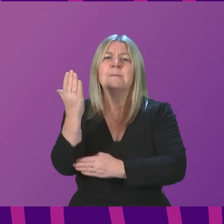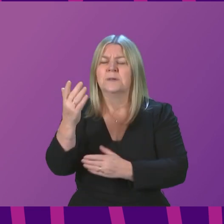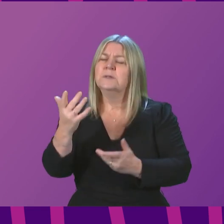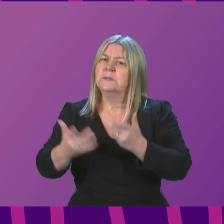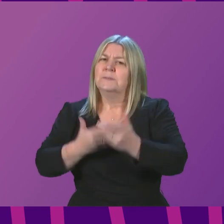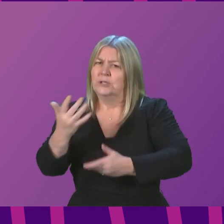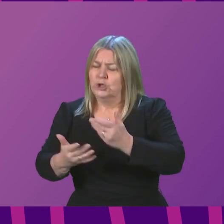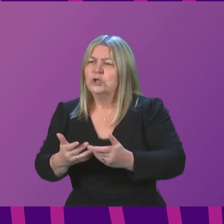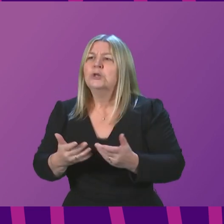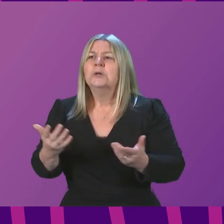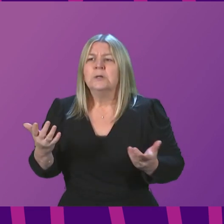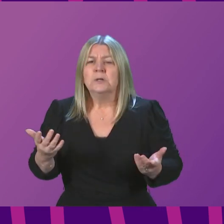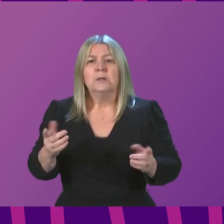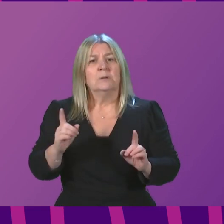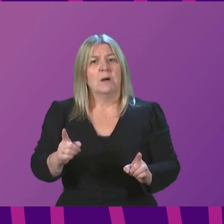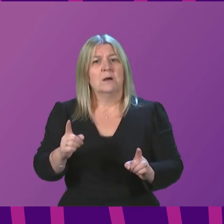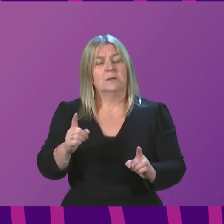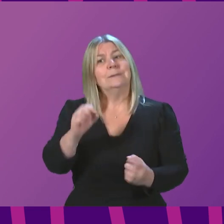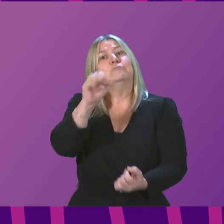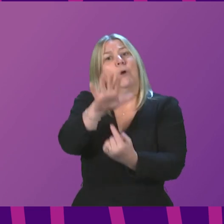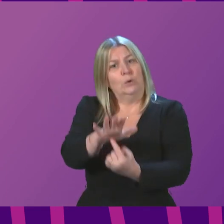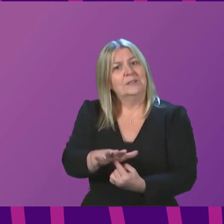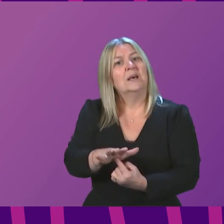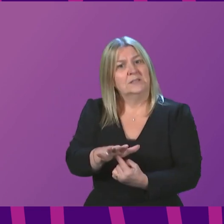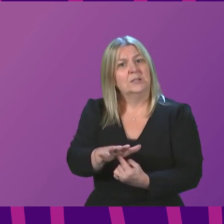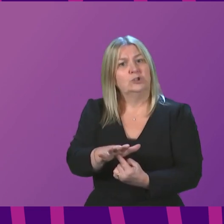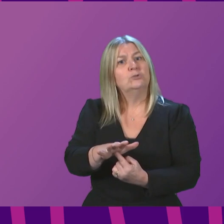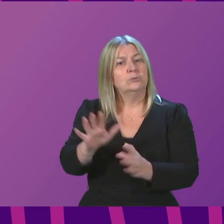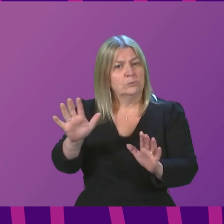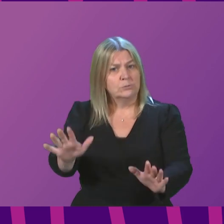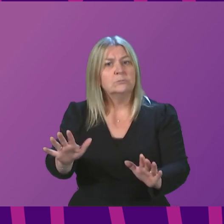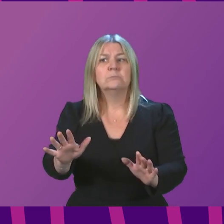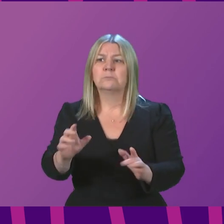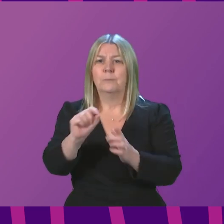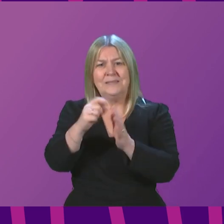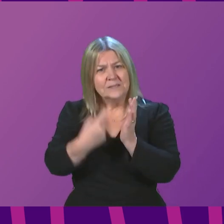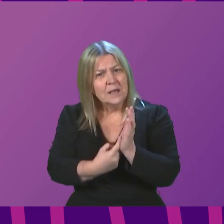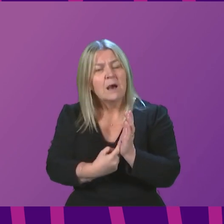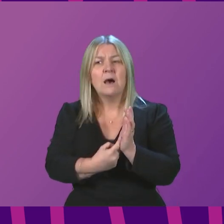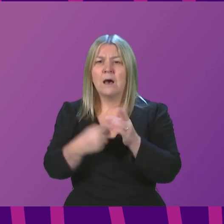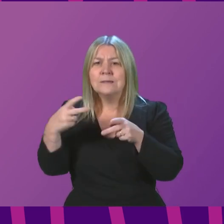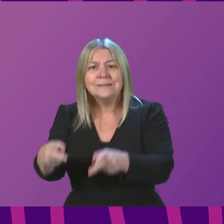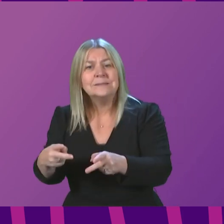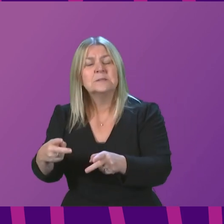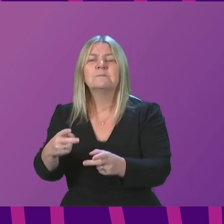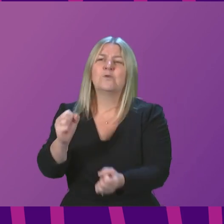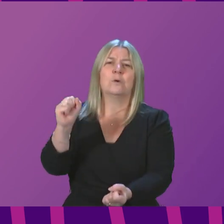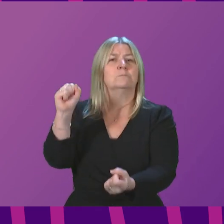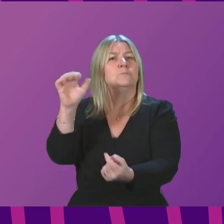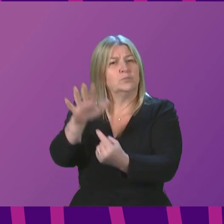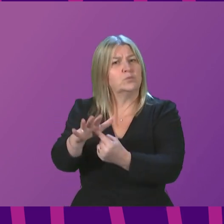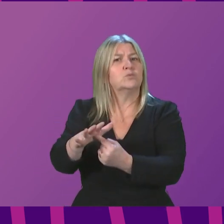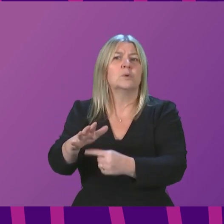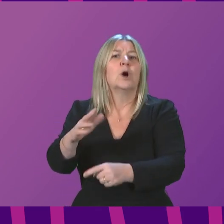been easy to pick up on this, but the prioritisation I spoke about within the PCR testing system for essential workers.